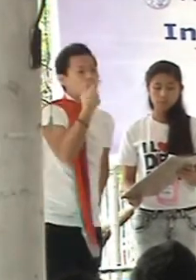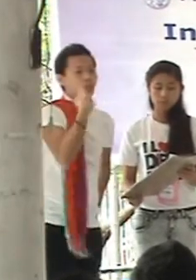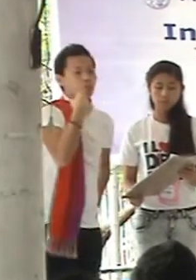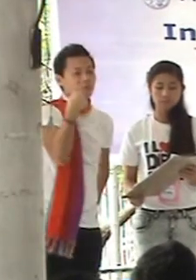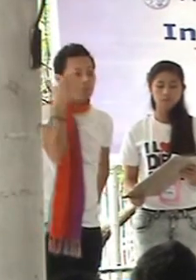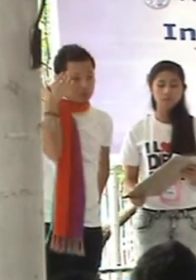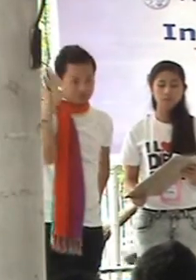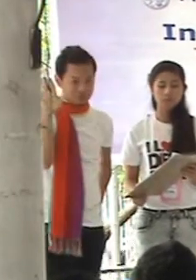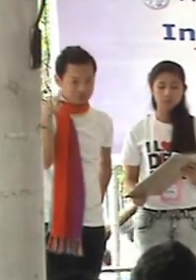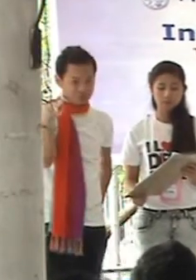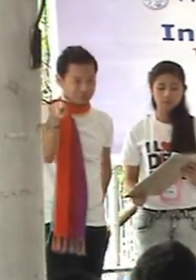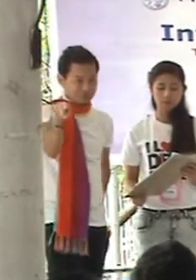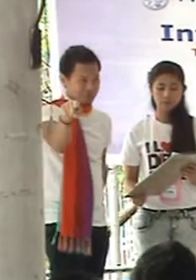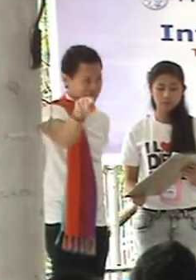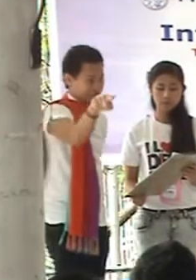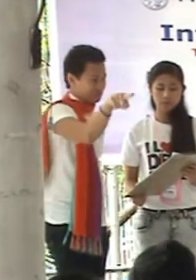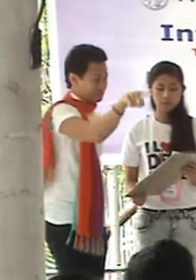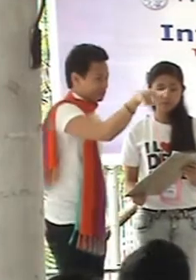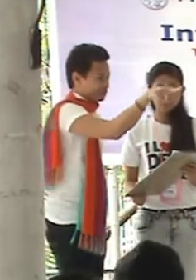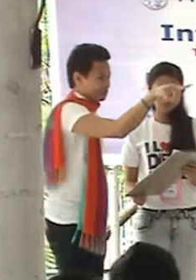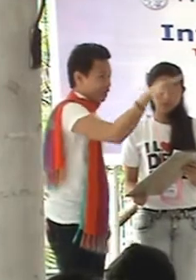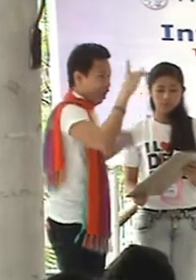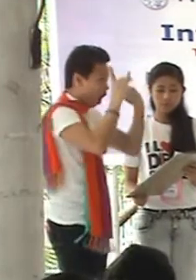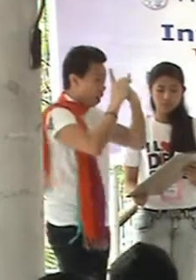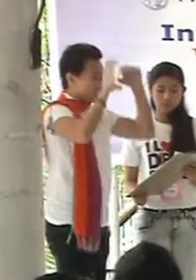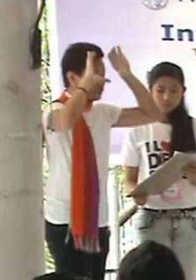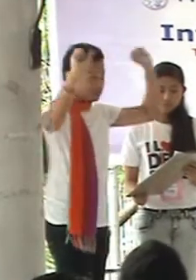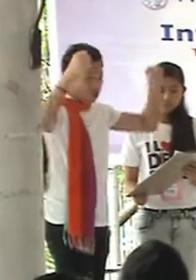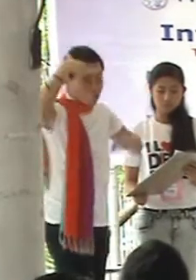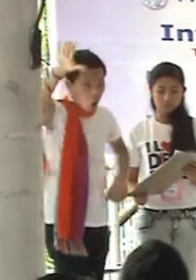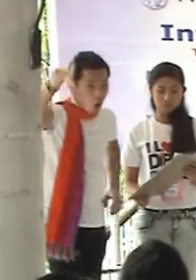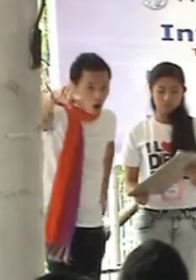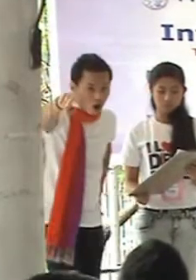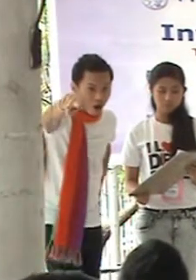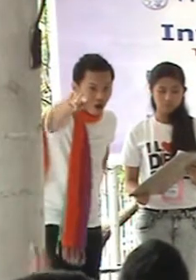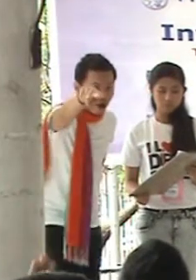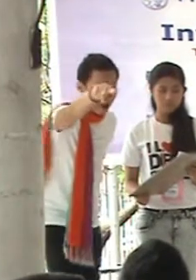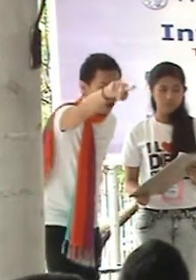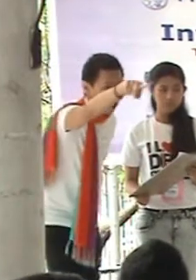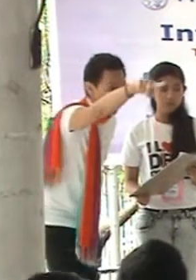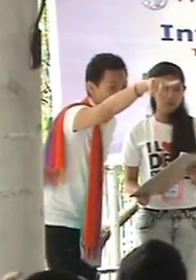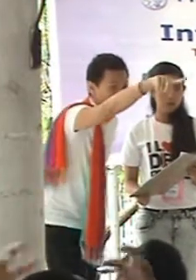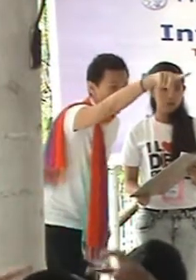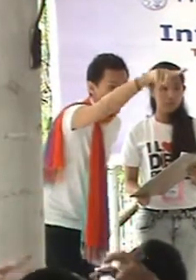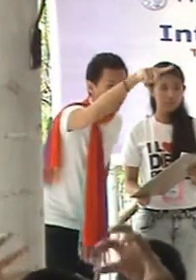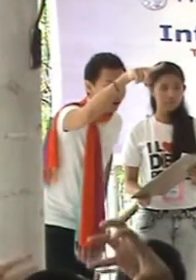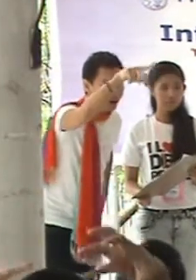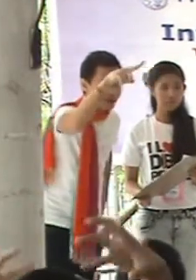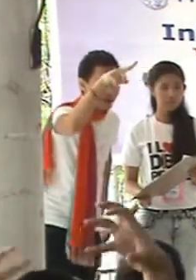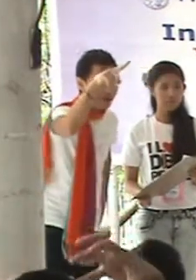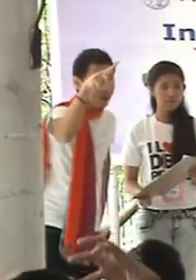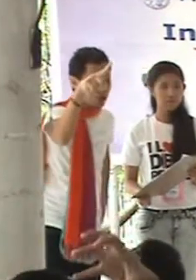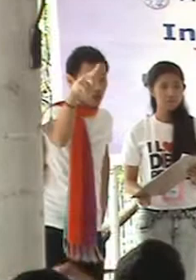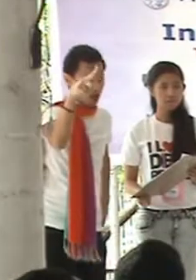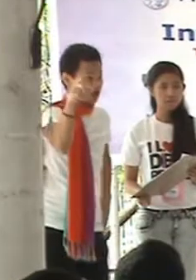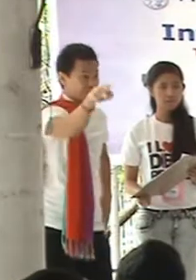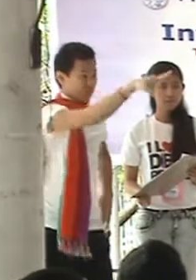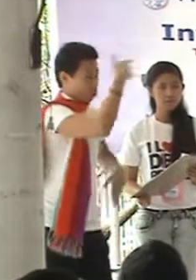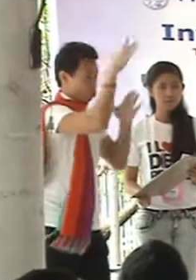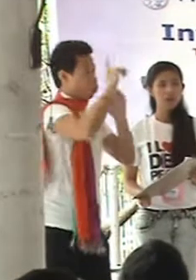Do you know who is this person? Do you know the president? You don't know the president of the Philippine Federation of the Deaf? You